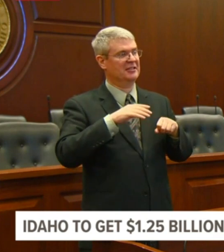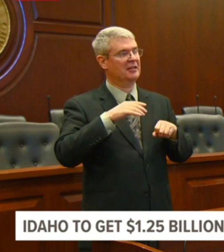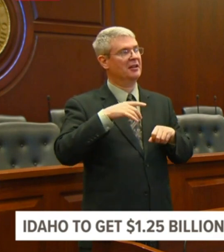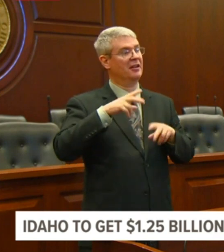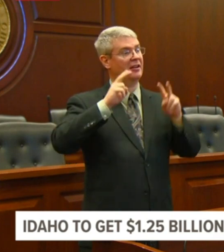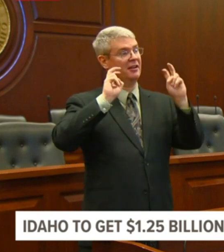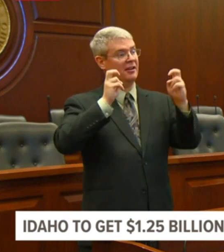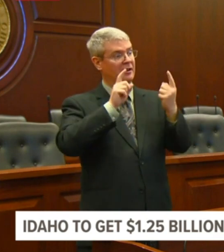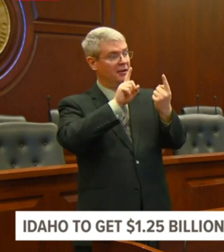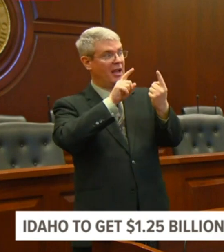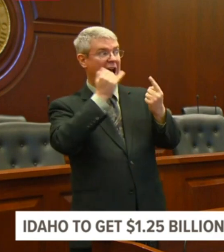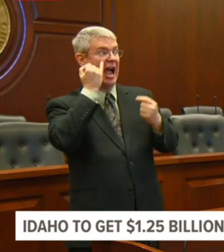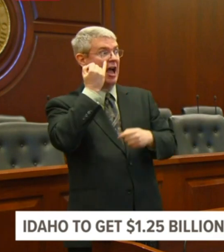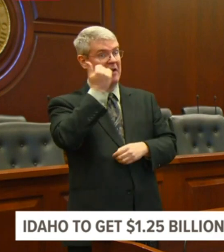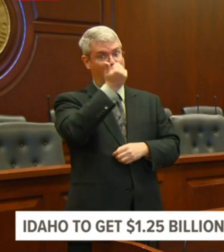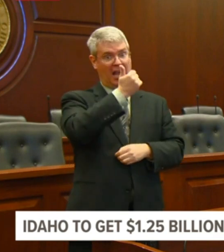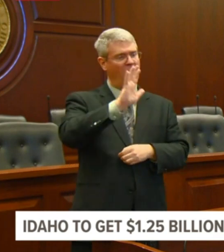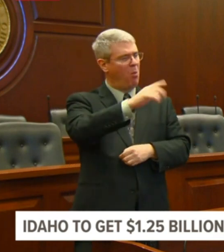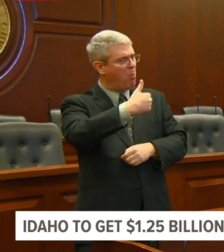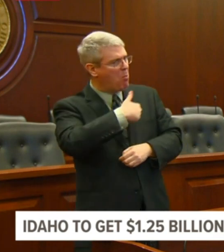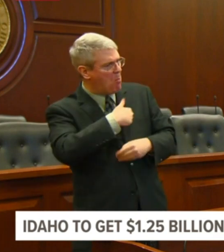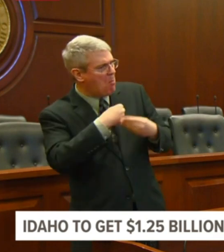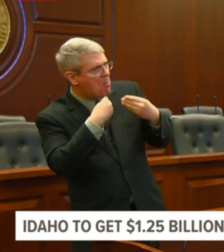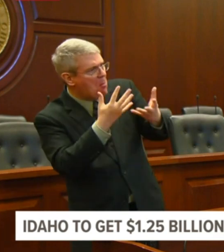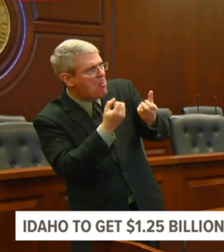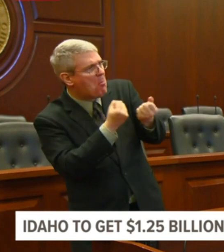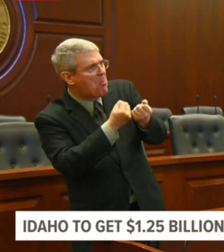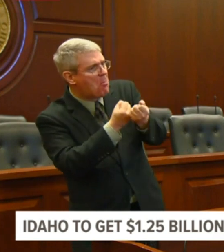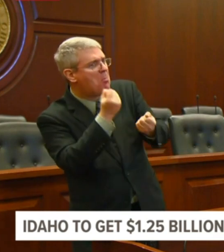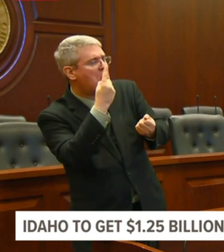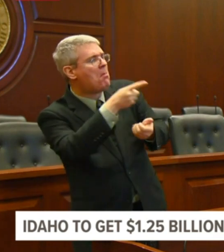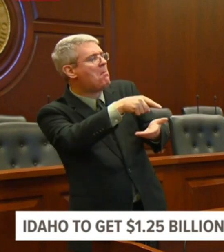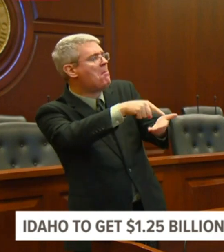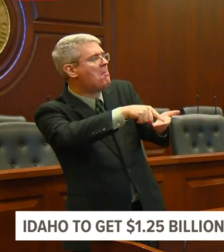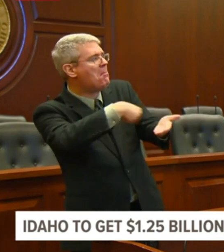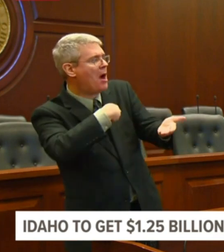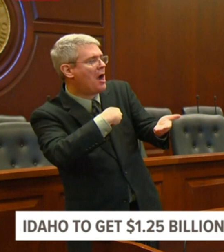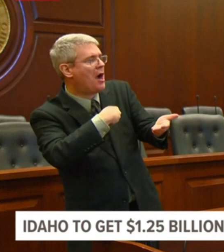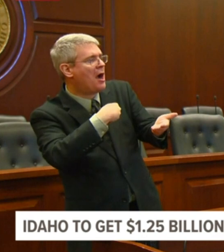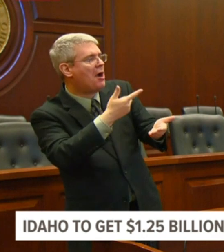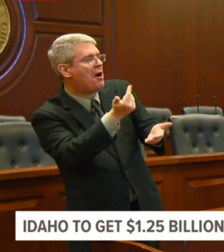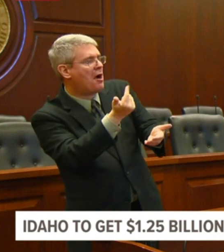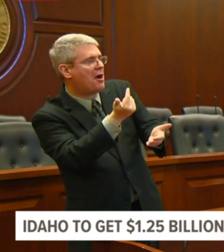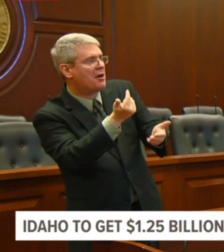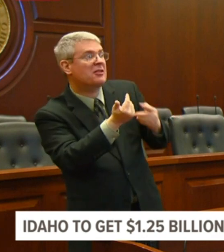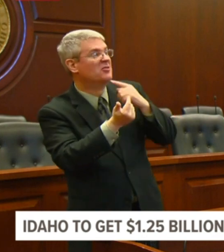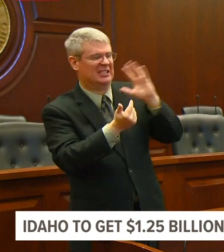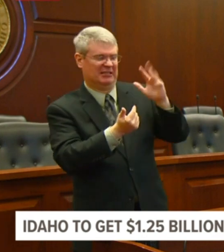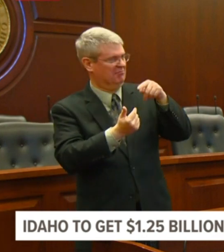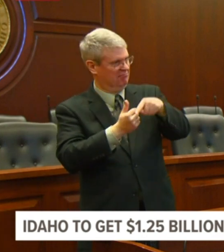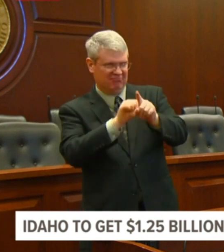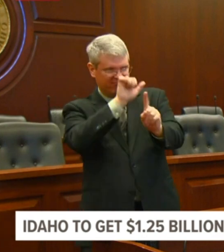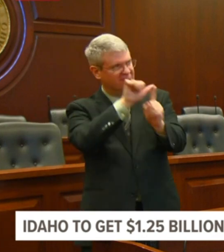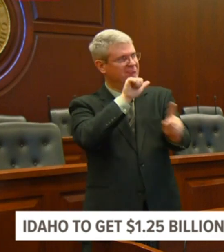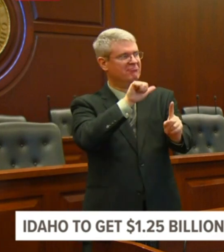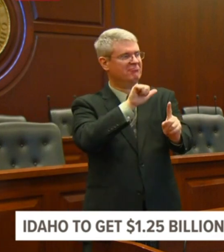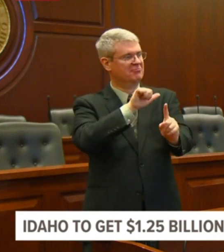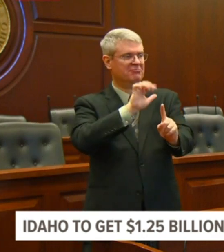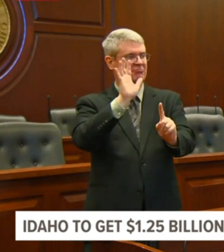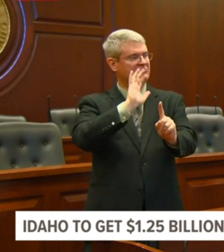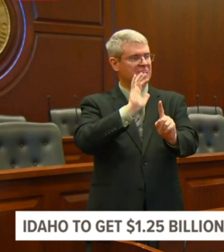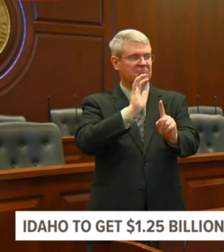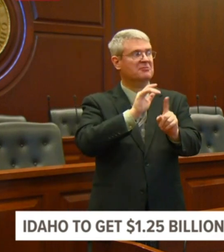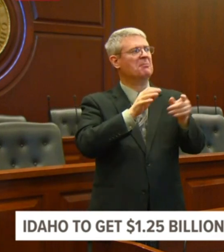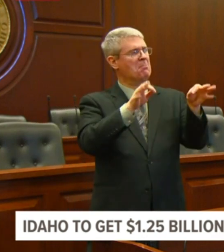we ask you that you please contact us with their contact information so that we can deal with that. But